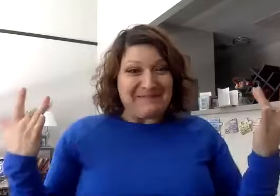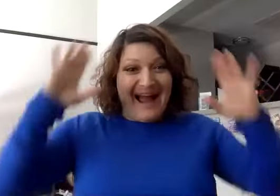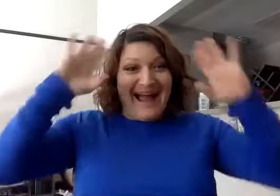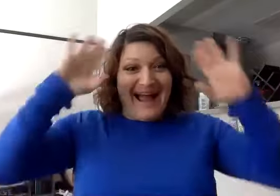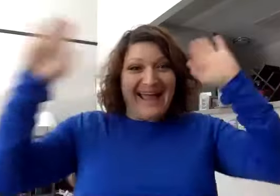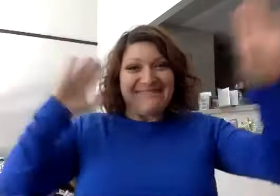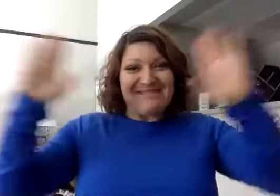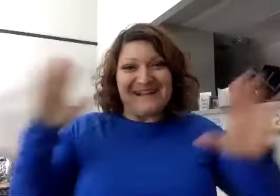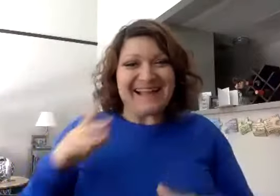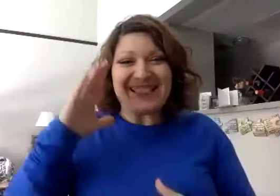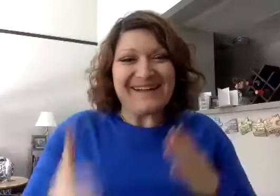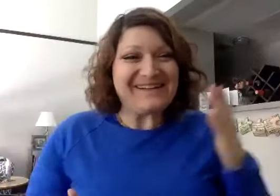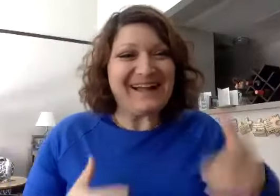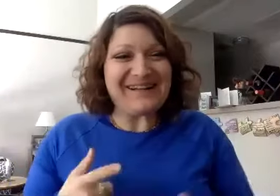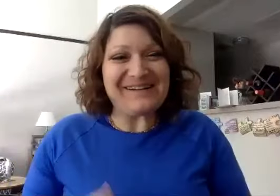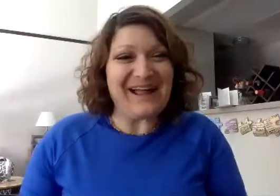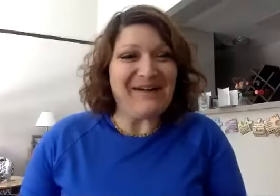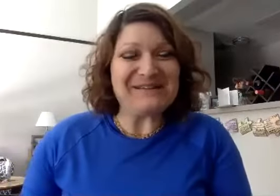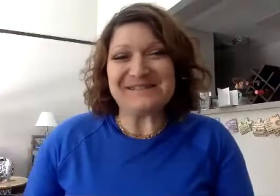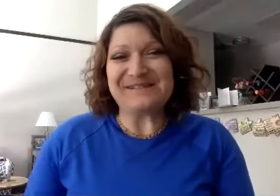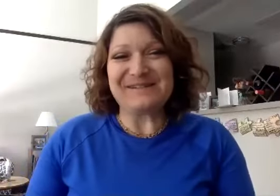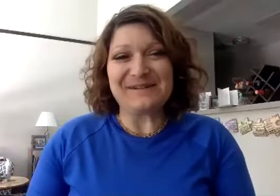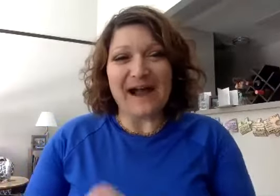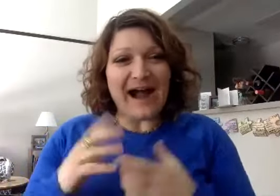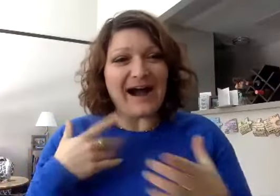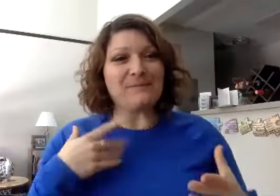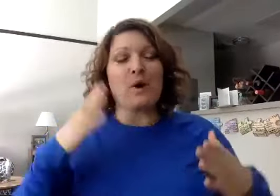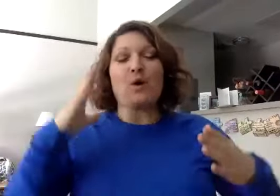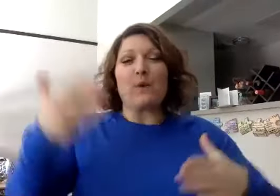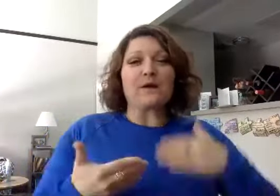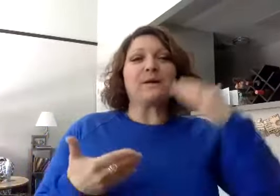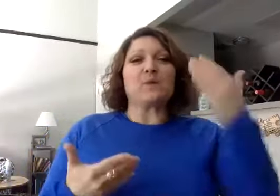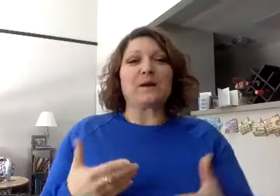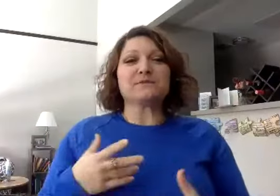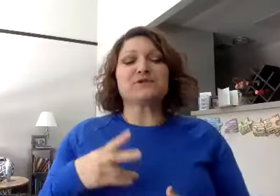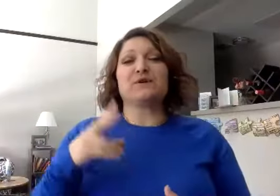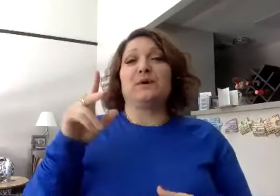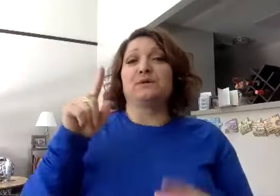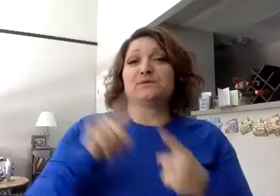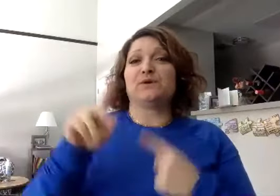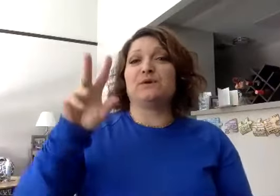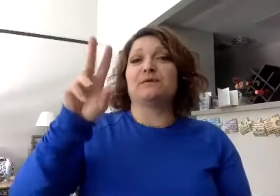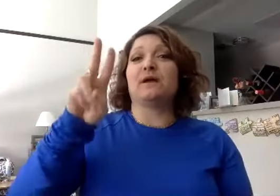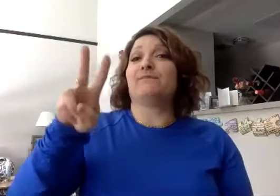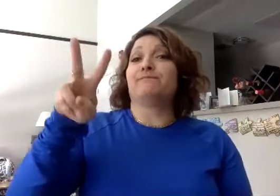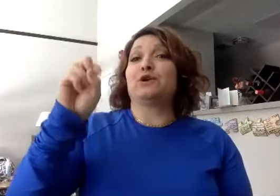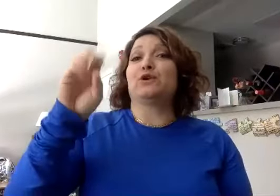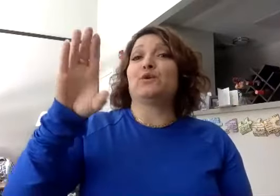Hi everyone, hello, hello, how are you? Welcome, welcome to the VIEW